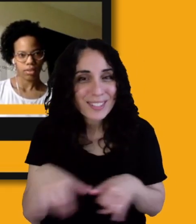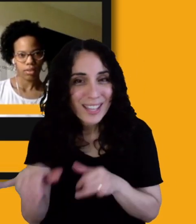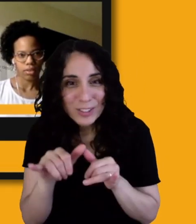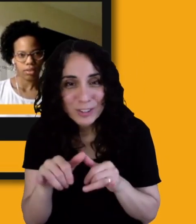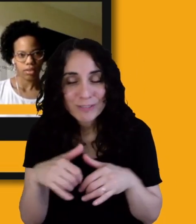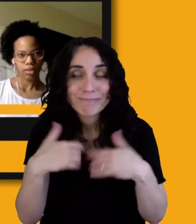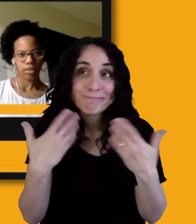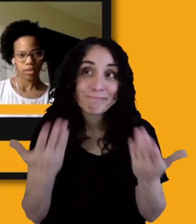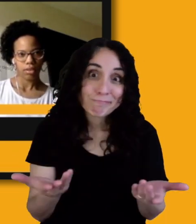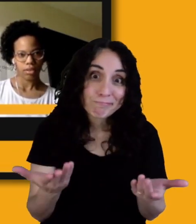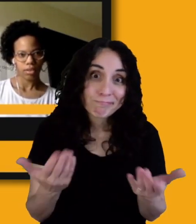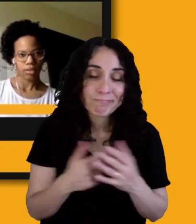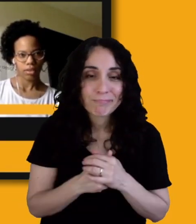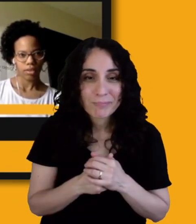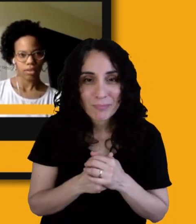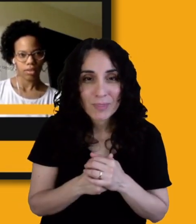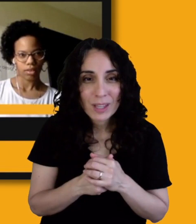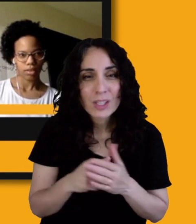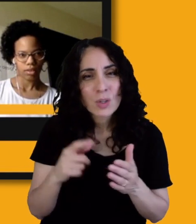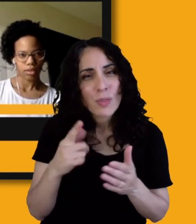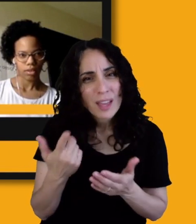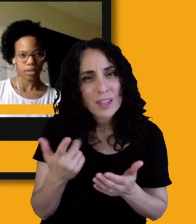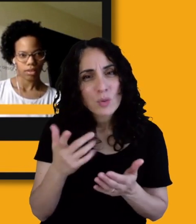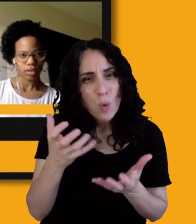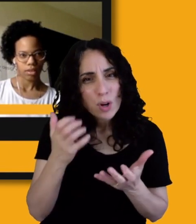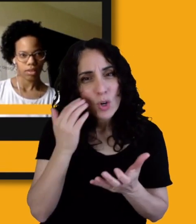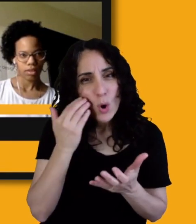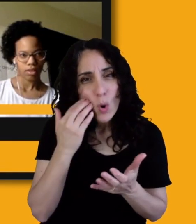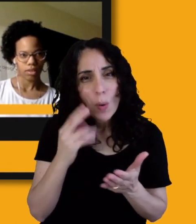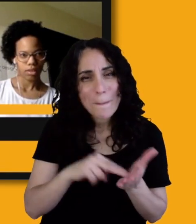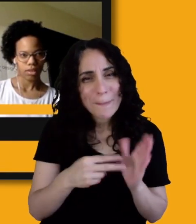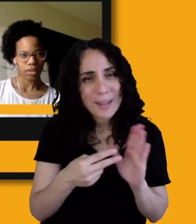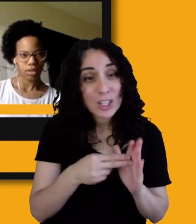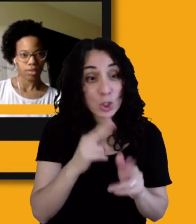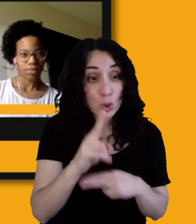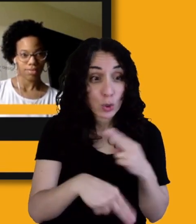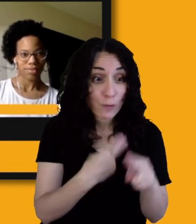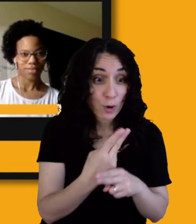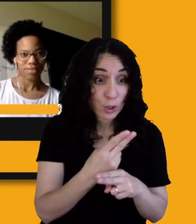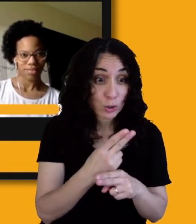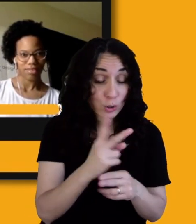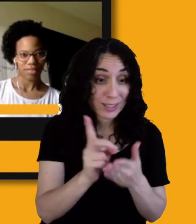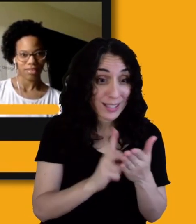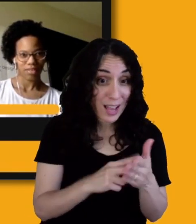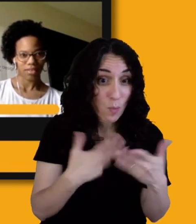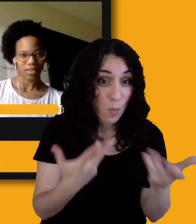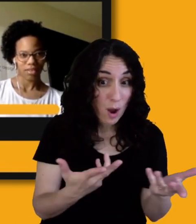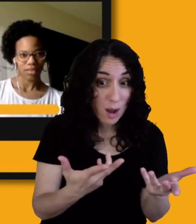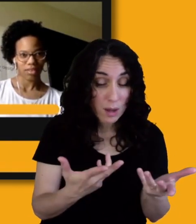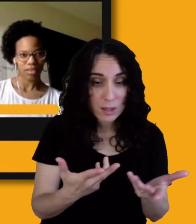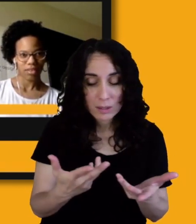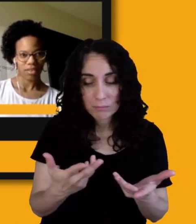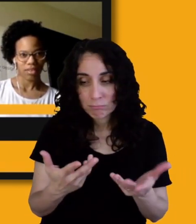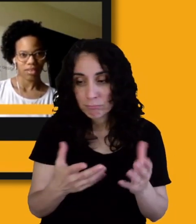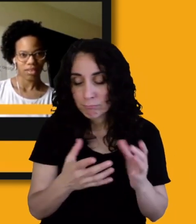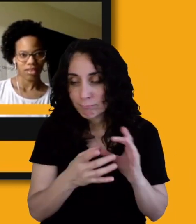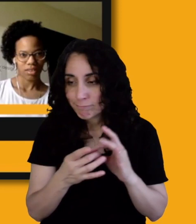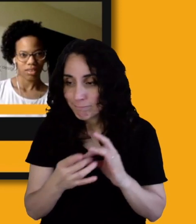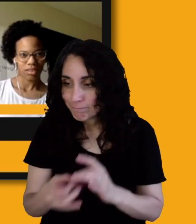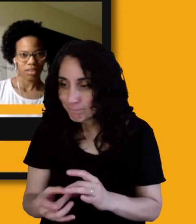design? Um, which, which then we'll roll into what we call human centered design, but just because it's kind of interesting to understand this